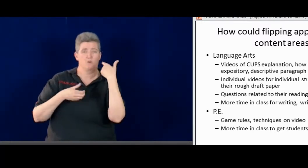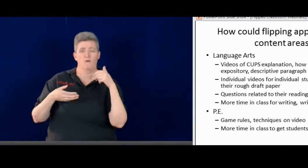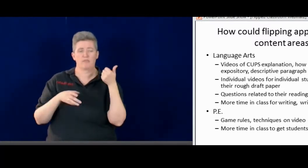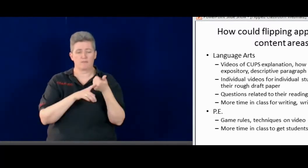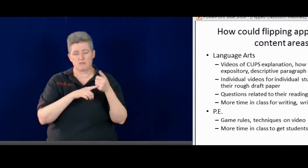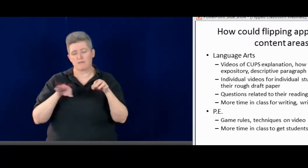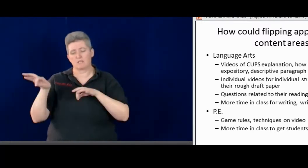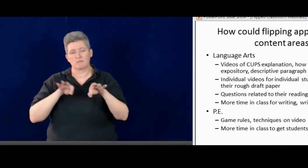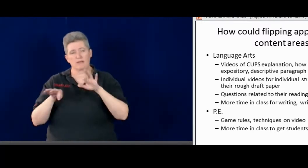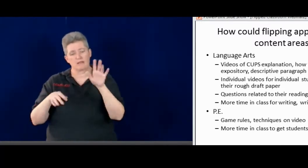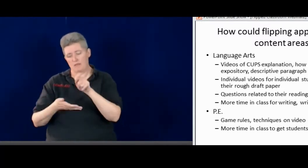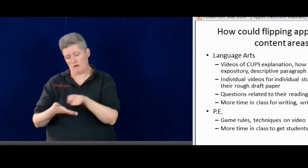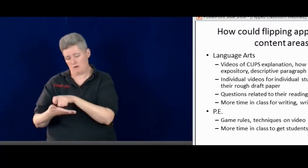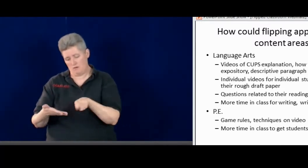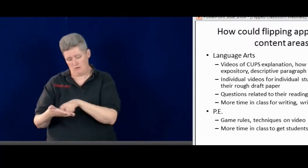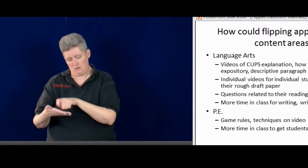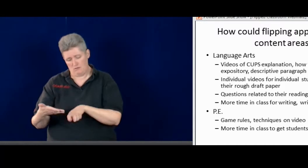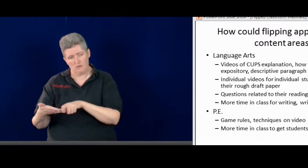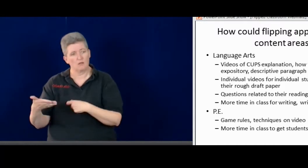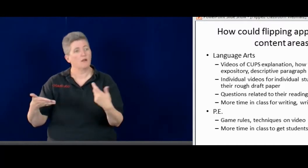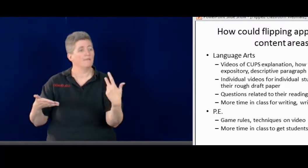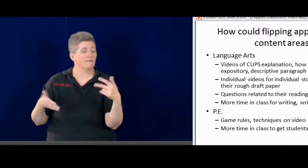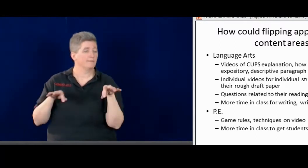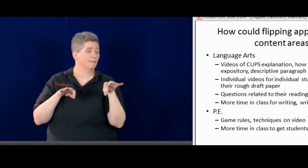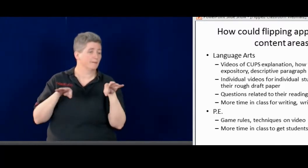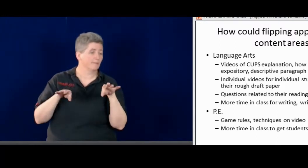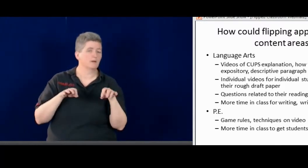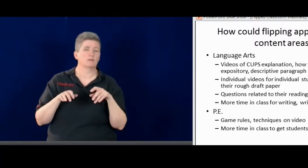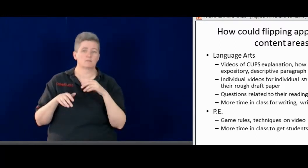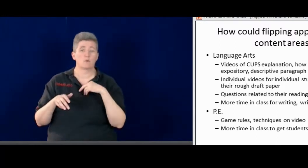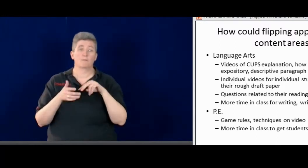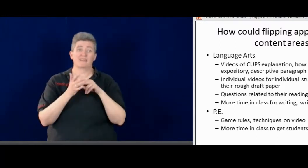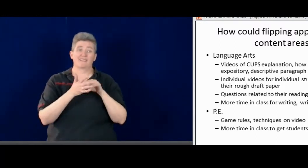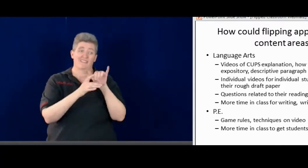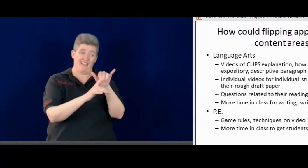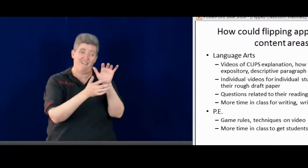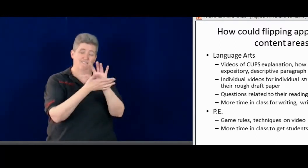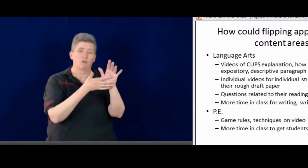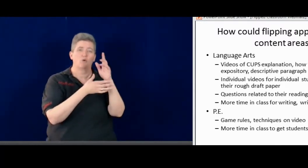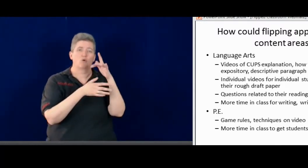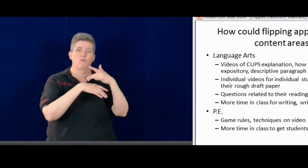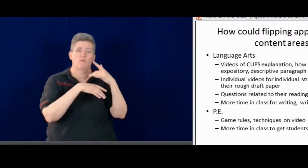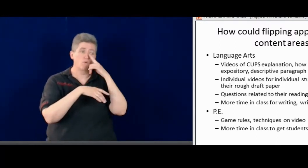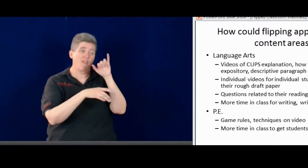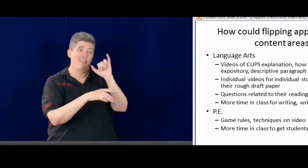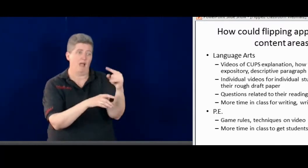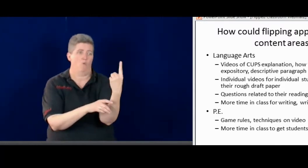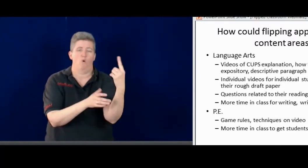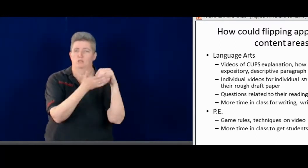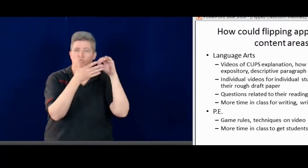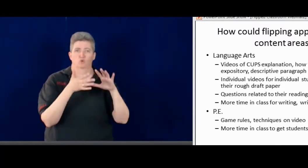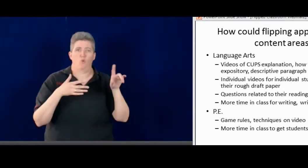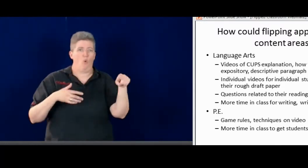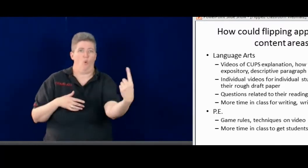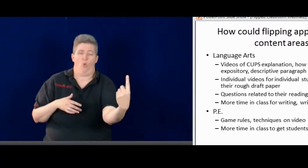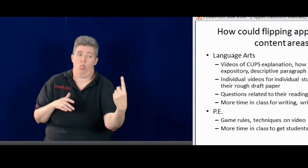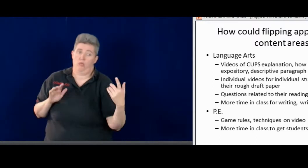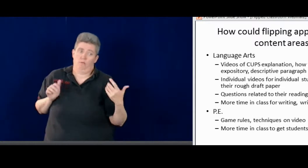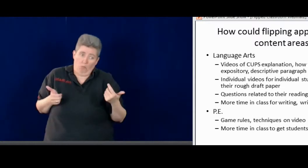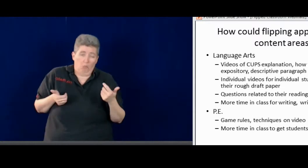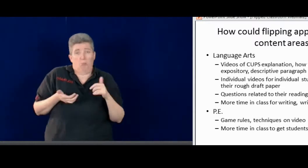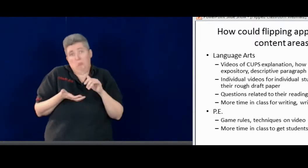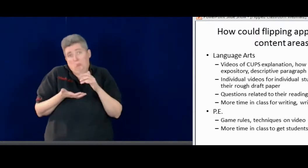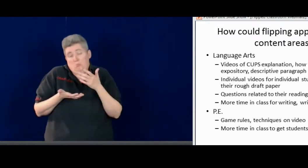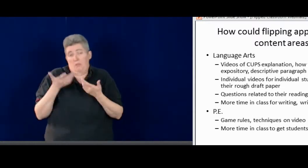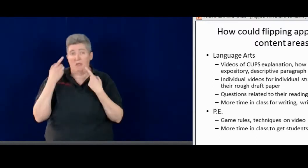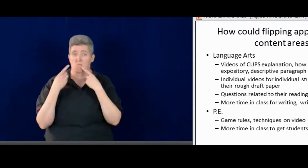And then the teacher was going to make a video explaining how they edited that paper. And that video was